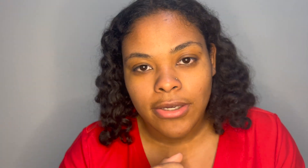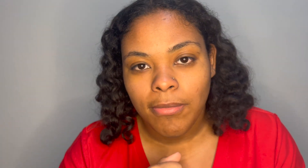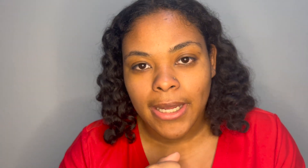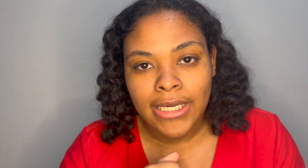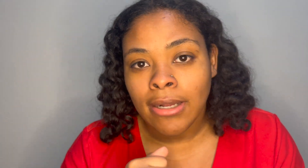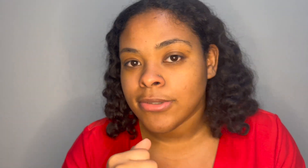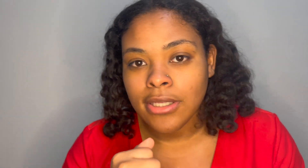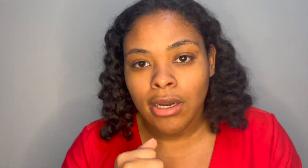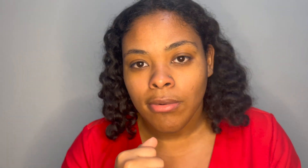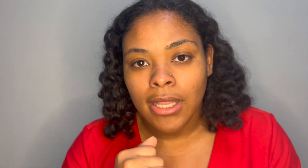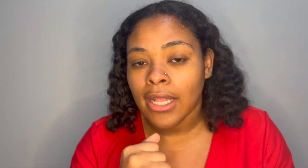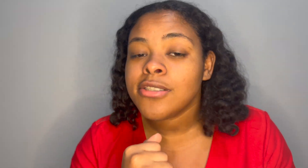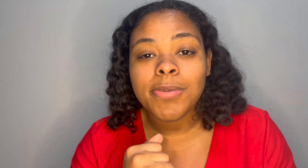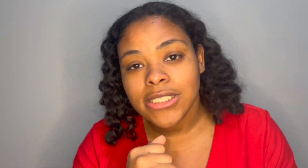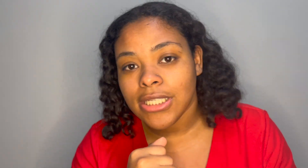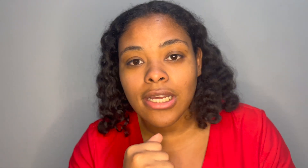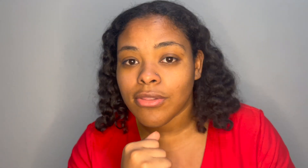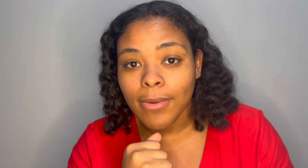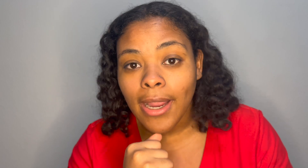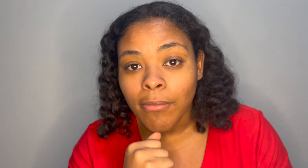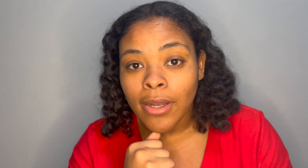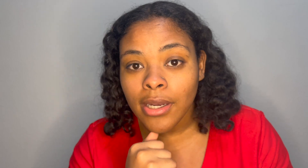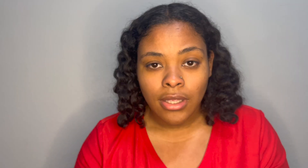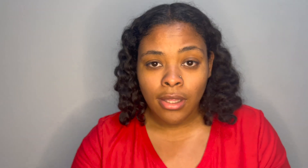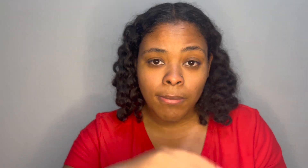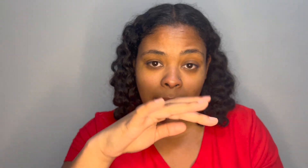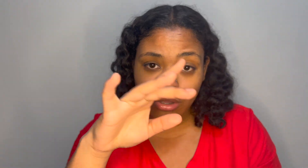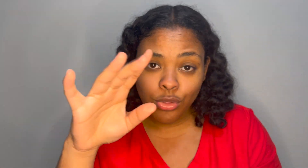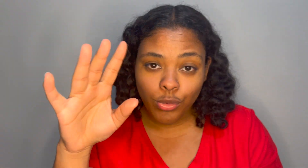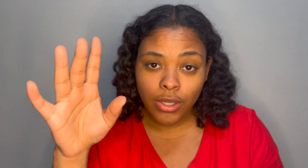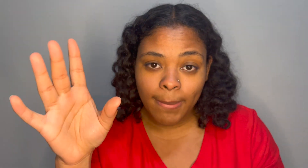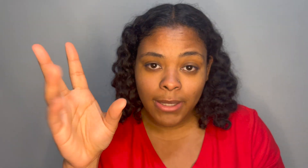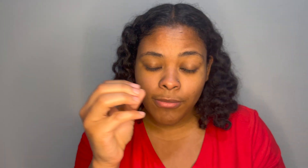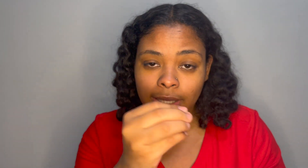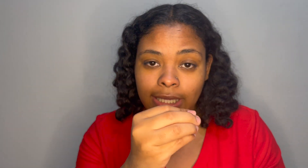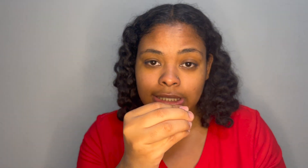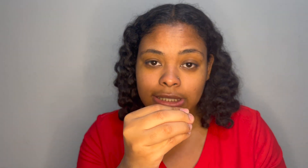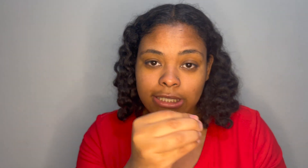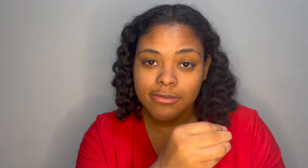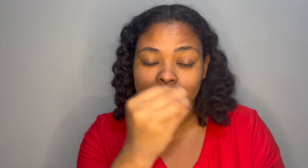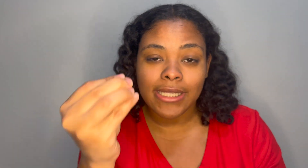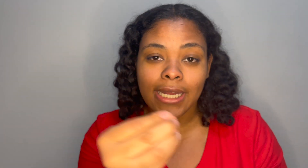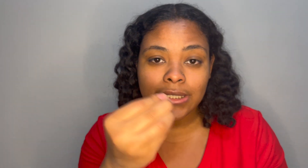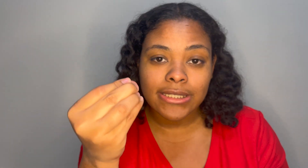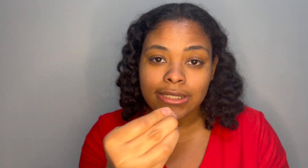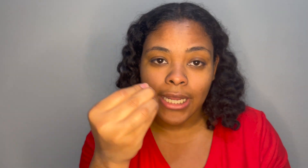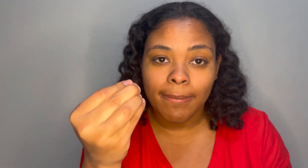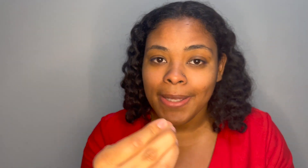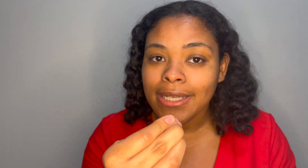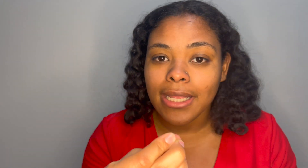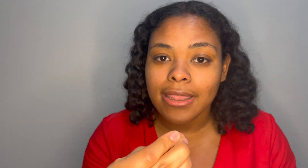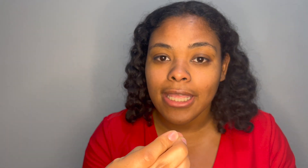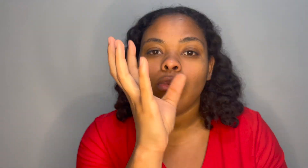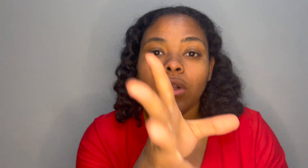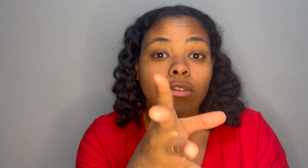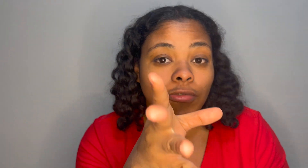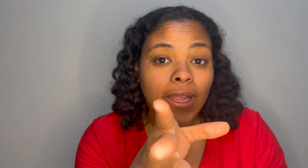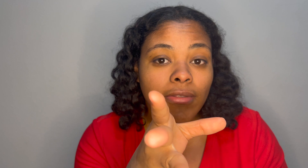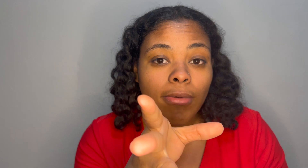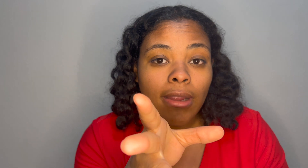nobody i'm sorry and especially not the right one you may go through a couple of relationships but that does not mean nothing when you find the right